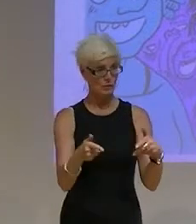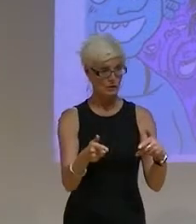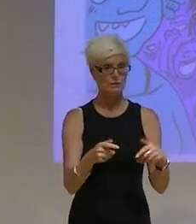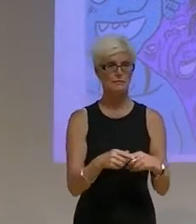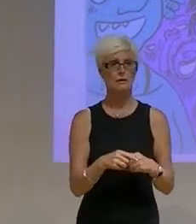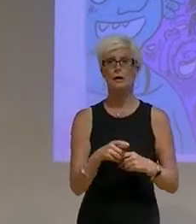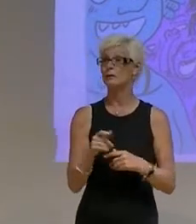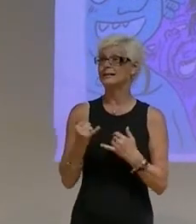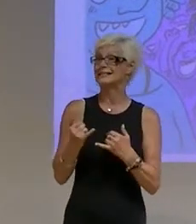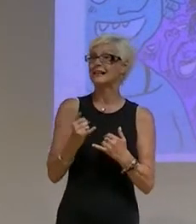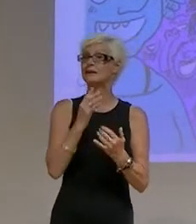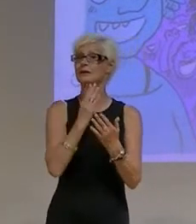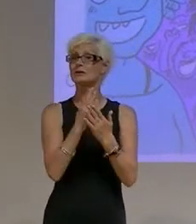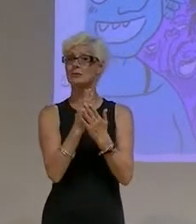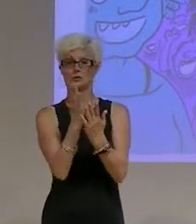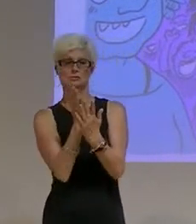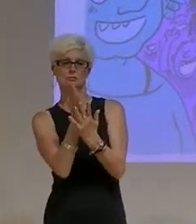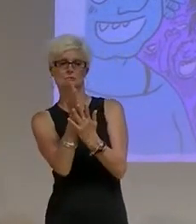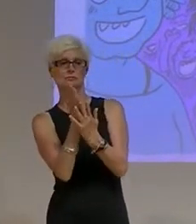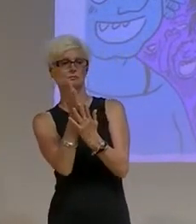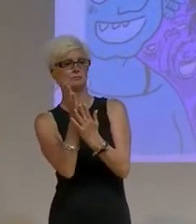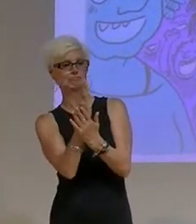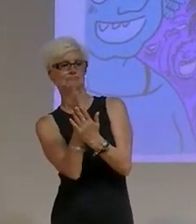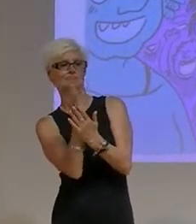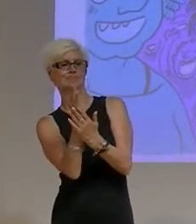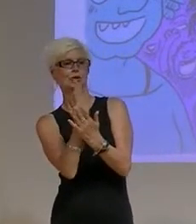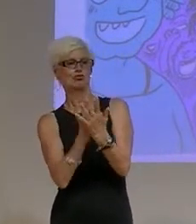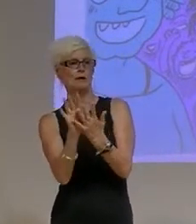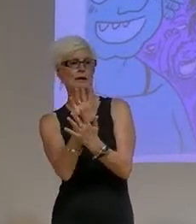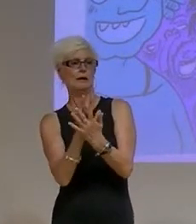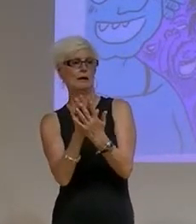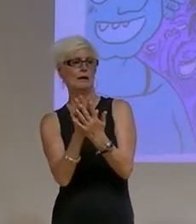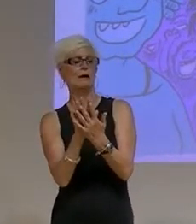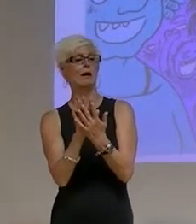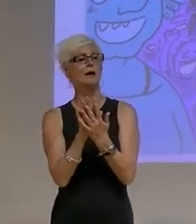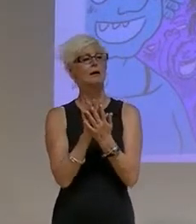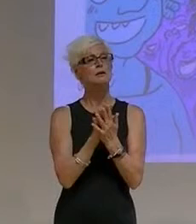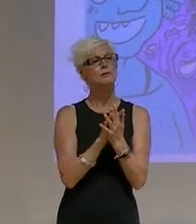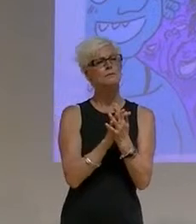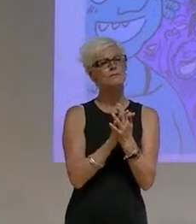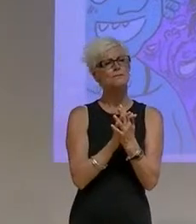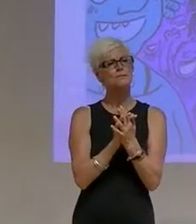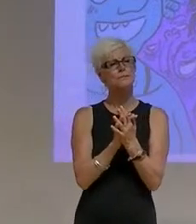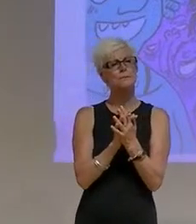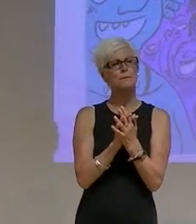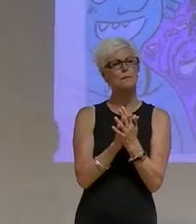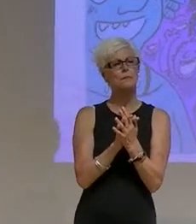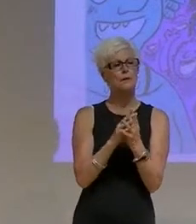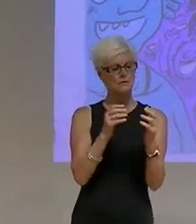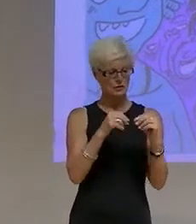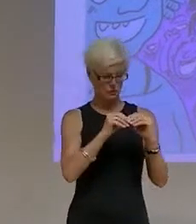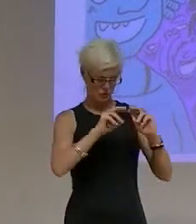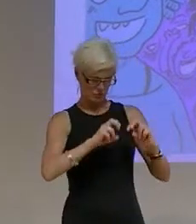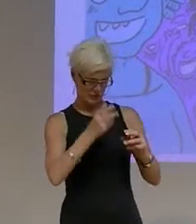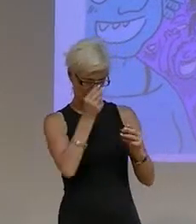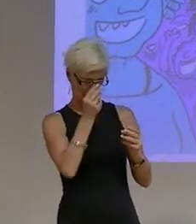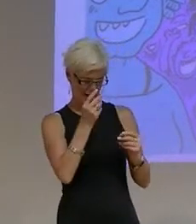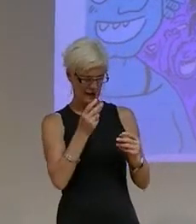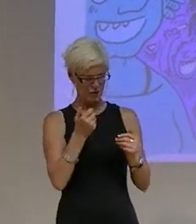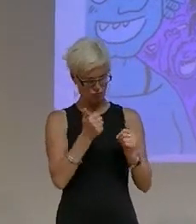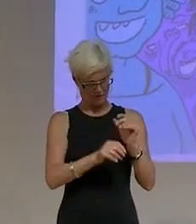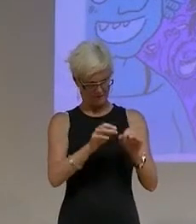discussion today of demisexuality and grey A asexuality. Providing a more variegated and broad understanding of what constitutes